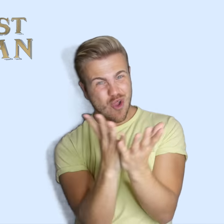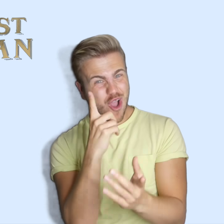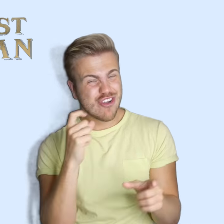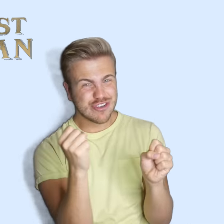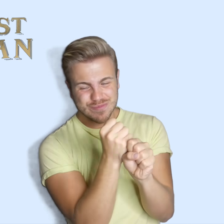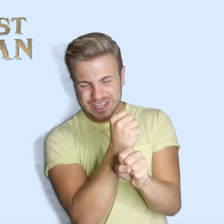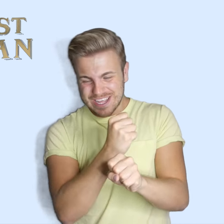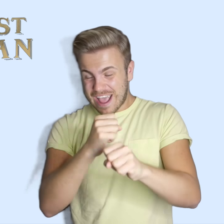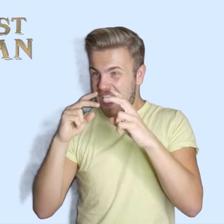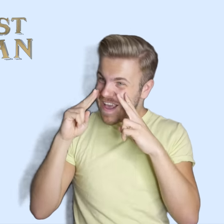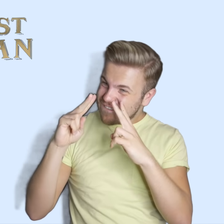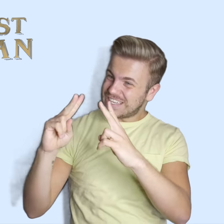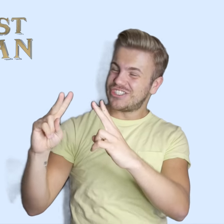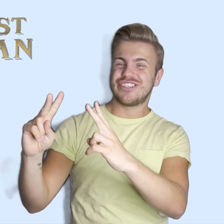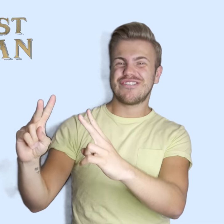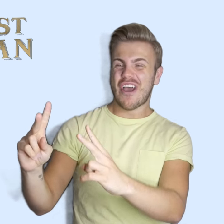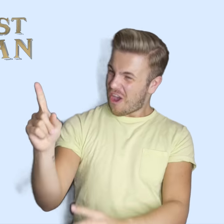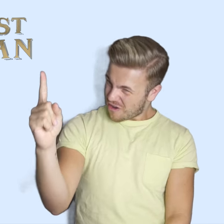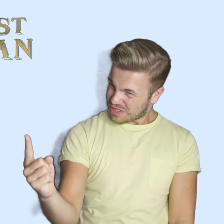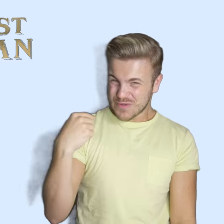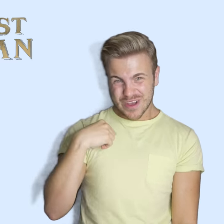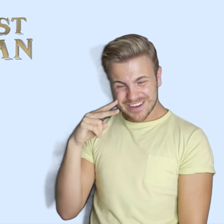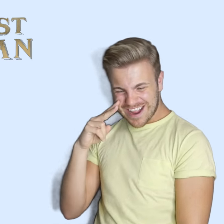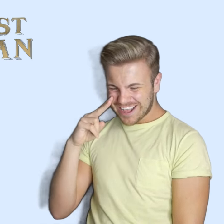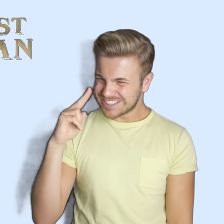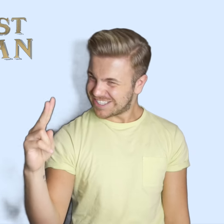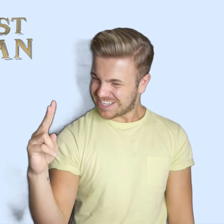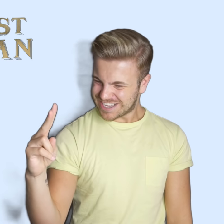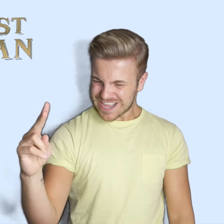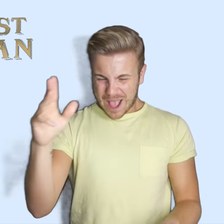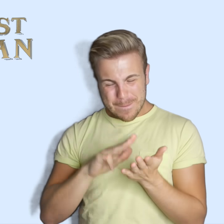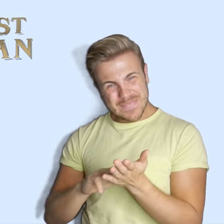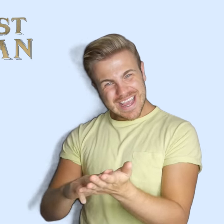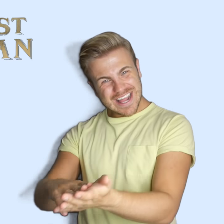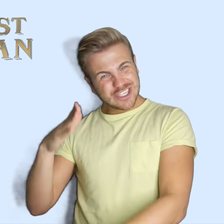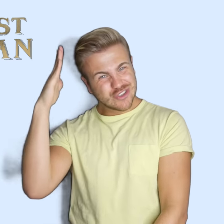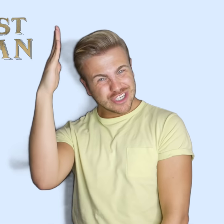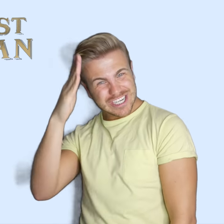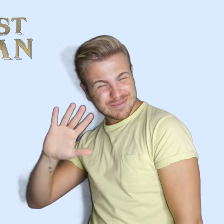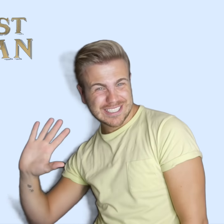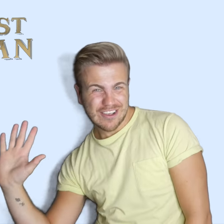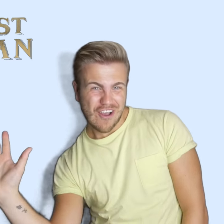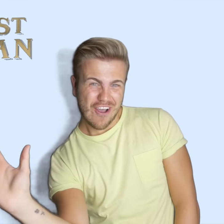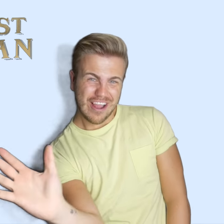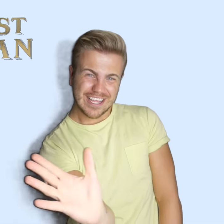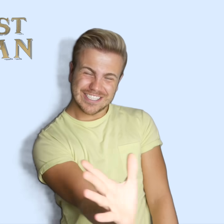world could be A vision of the one I see A million dreams is all it's